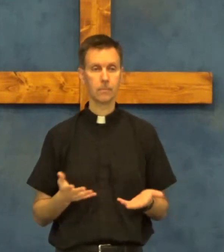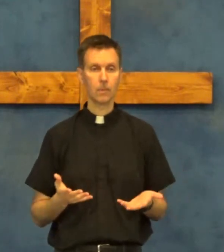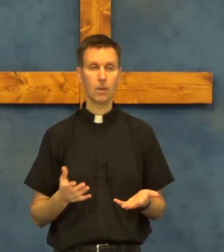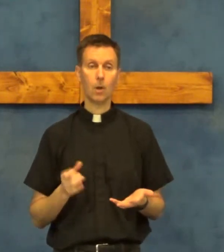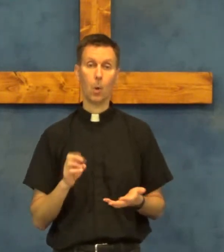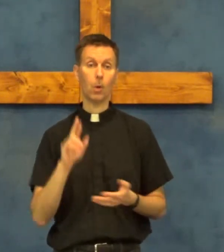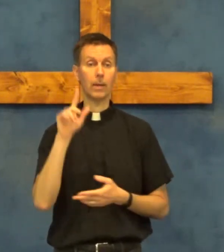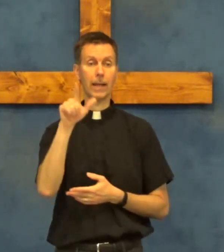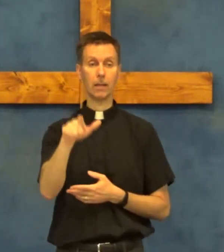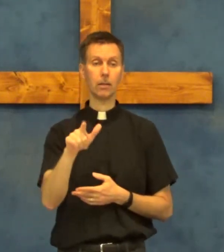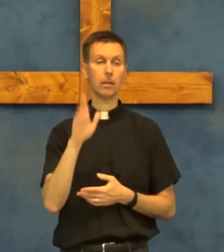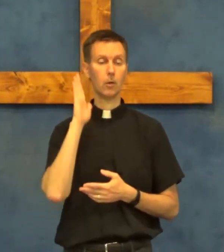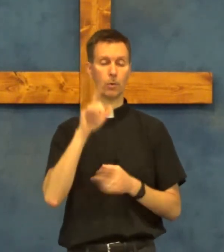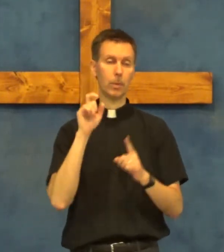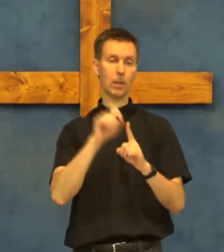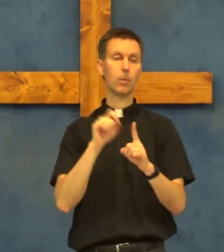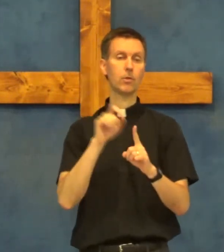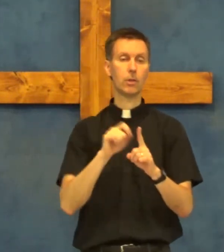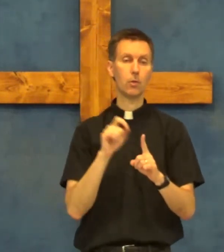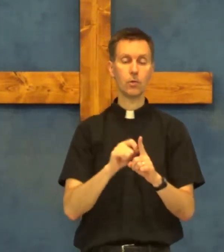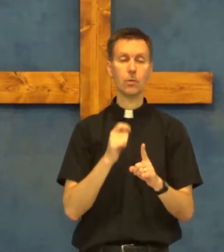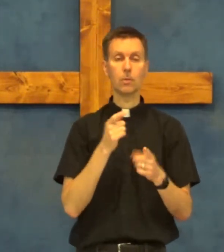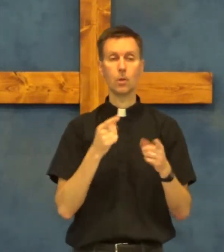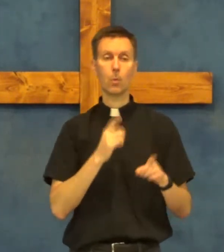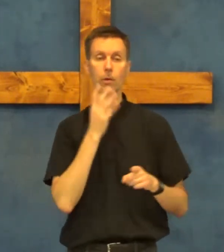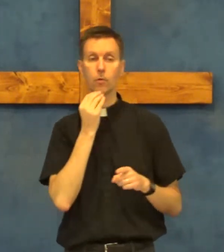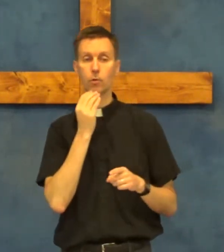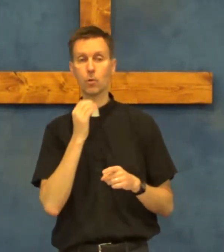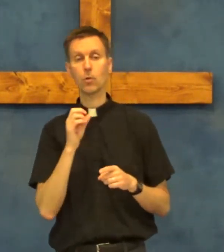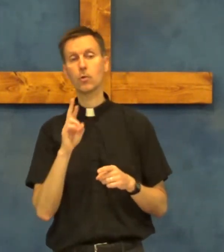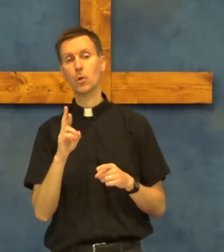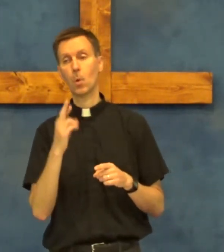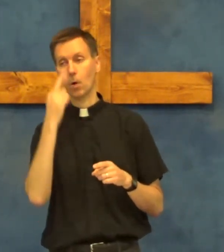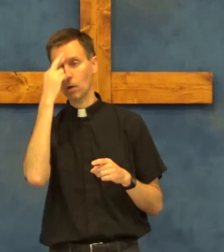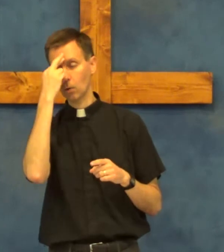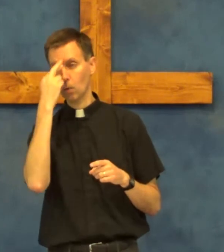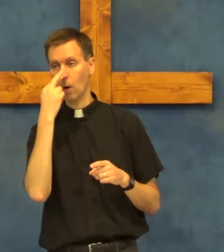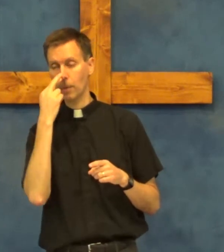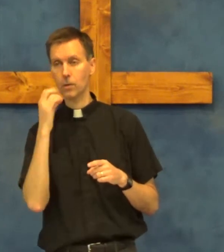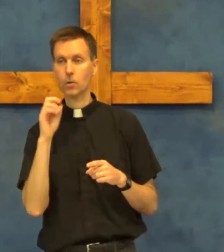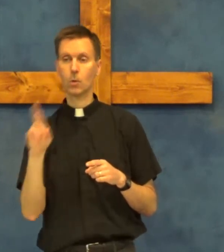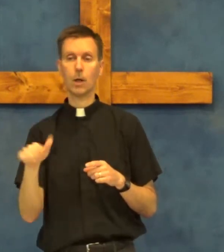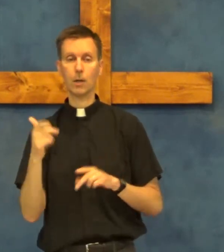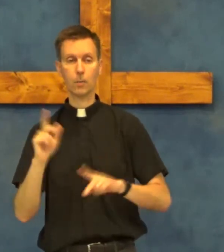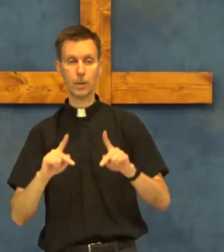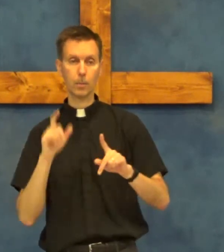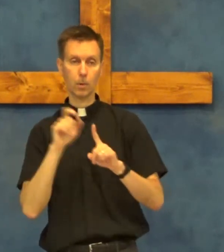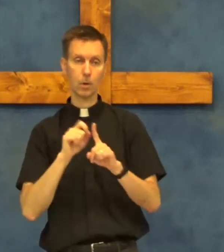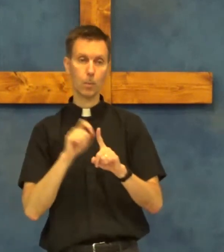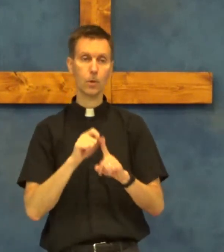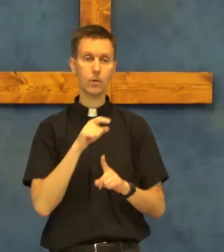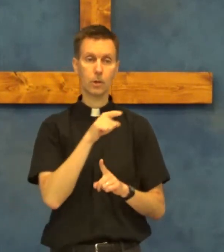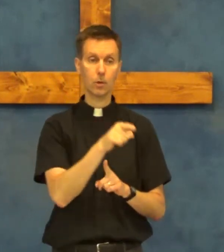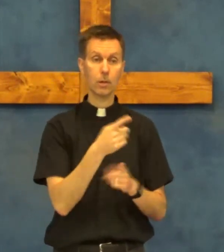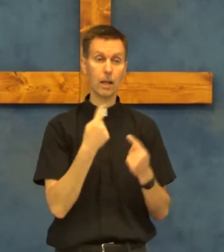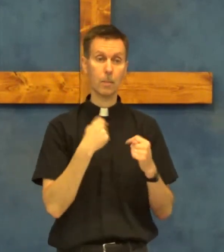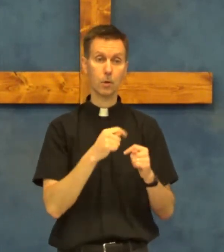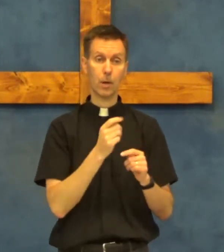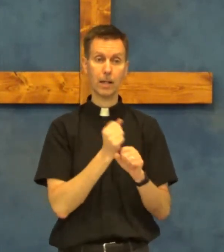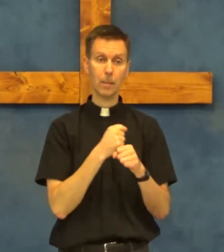or later it would be persecution when the Jews or Romans or other people persecuted them and tried to